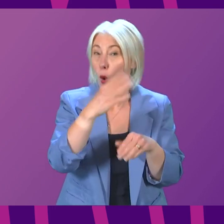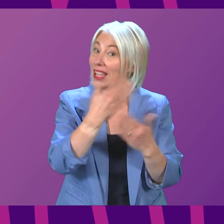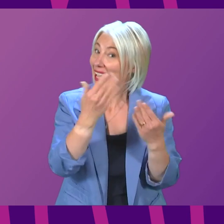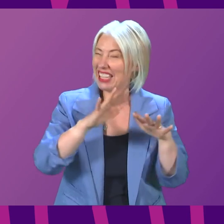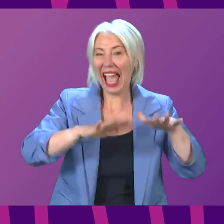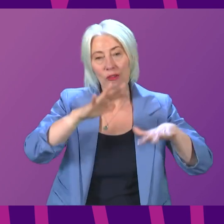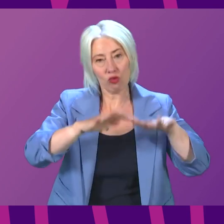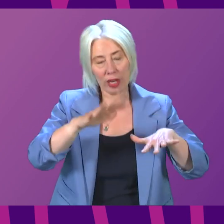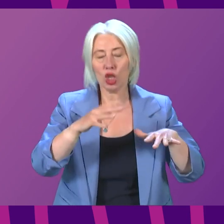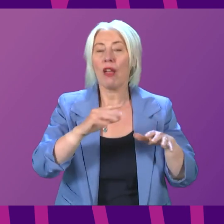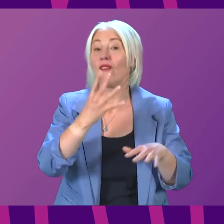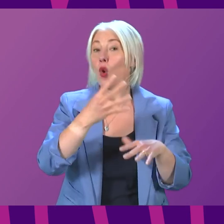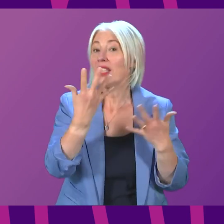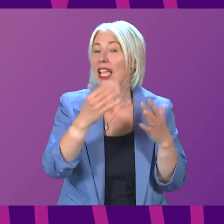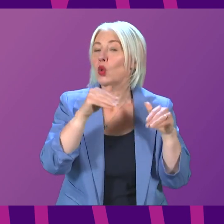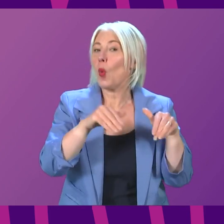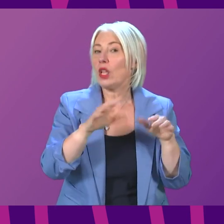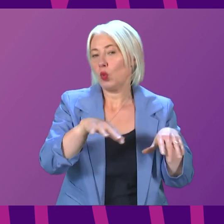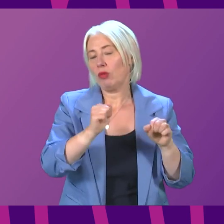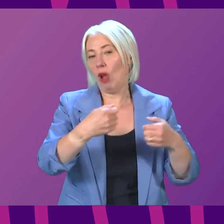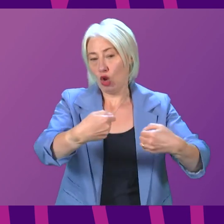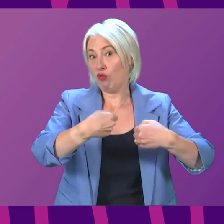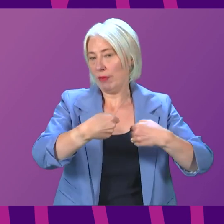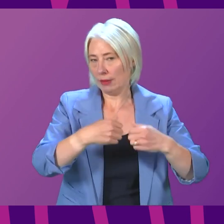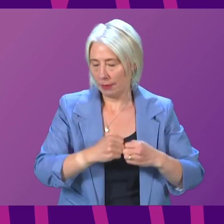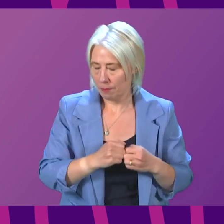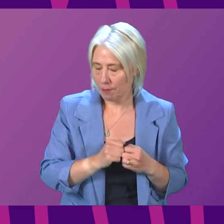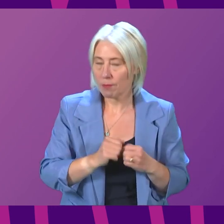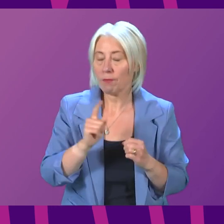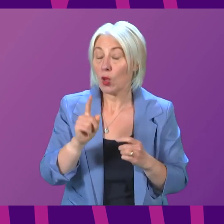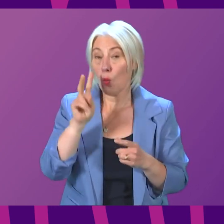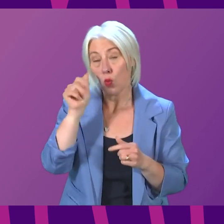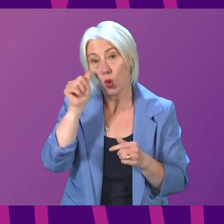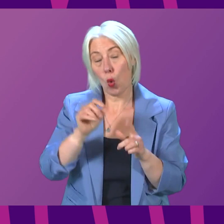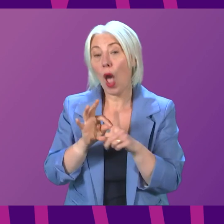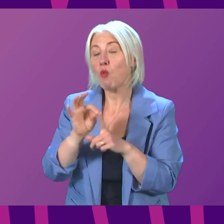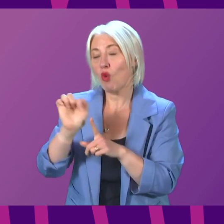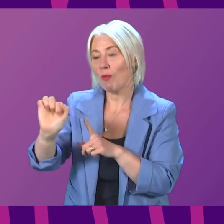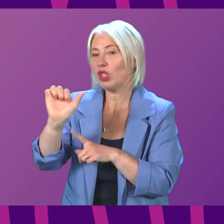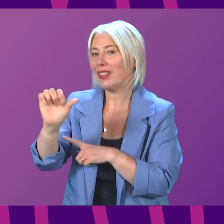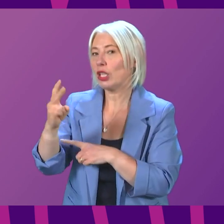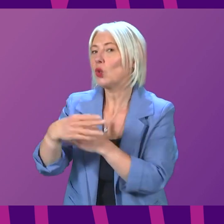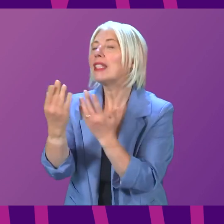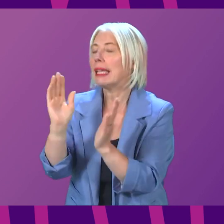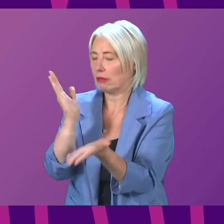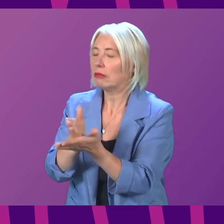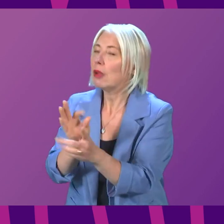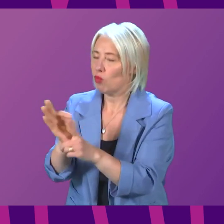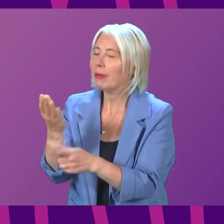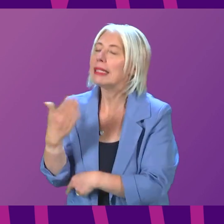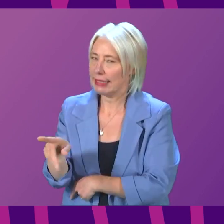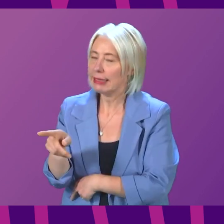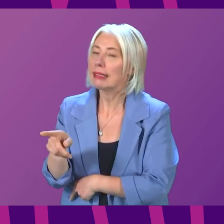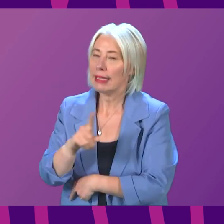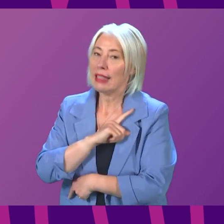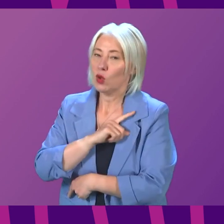start cancer treatment. Of course, we recognise that improvements, particularly on the 62-day pathway, require to be made. That is